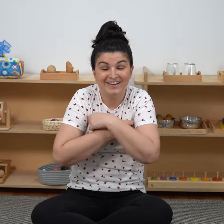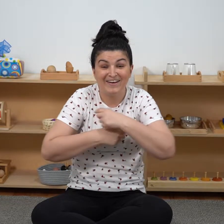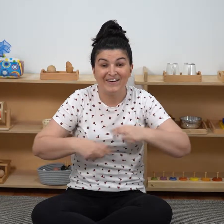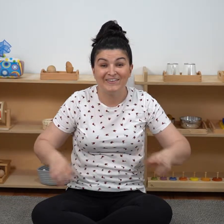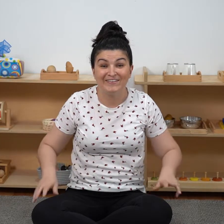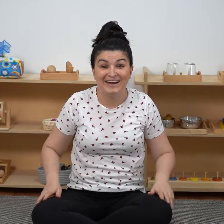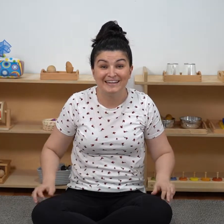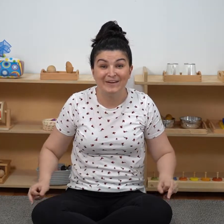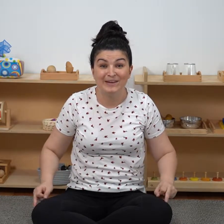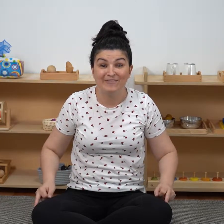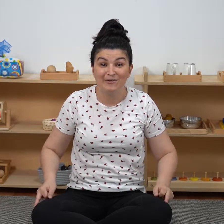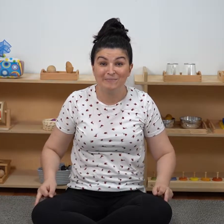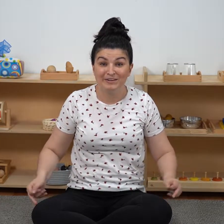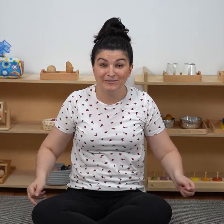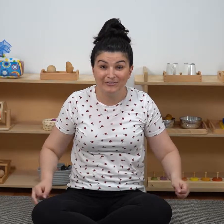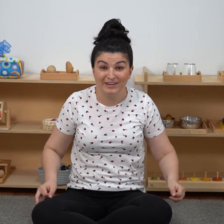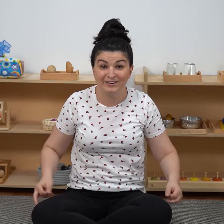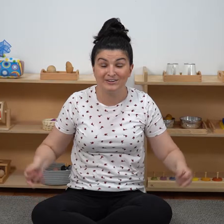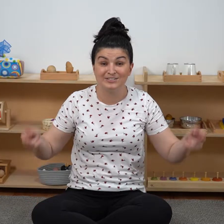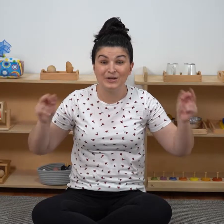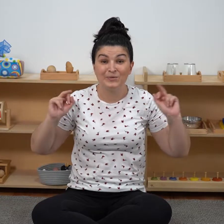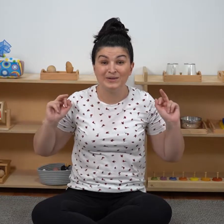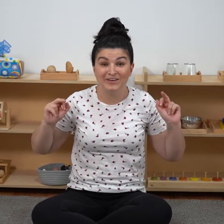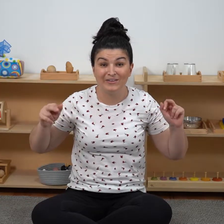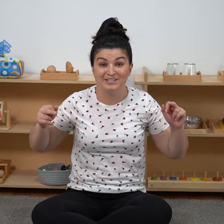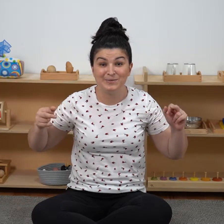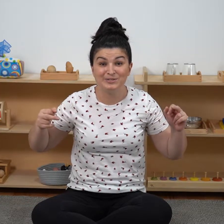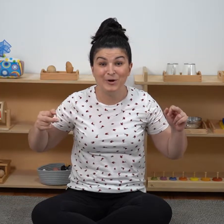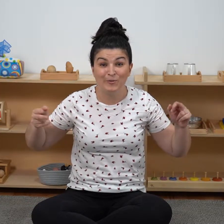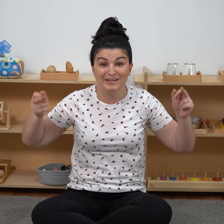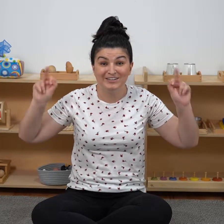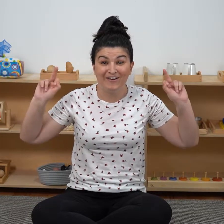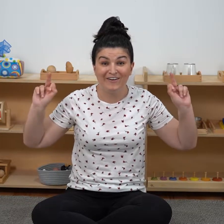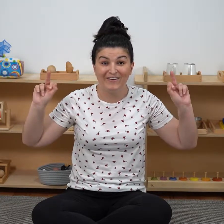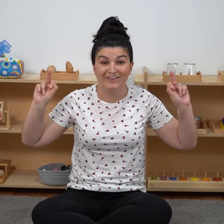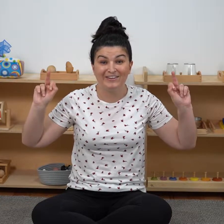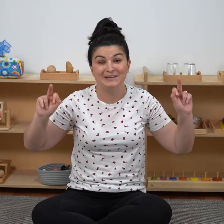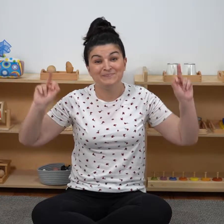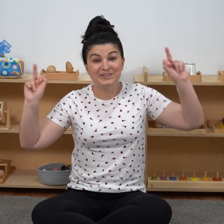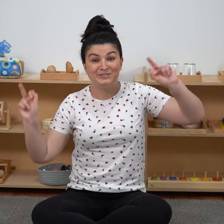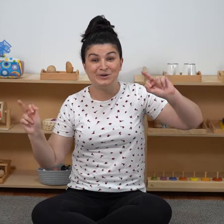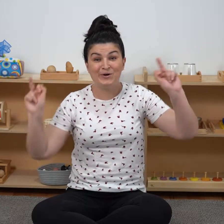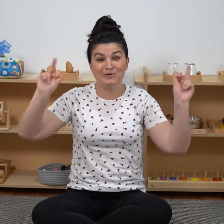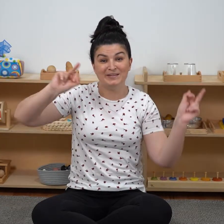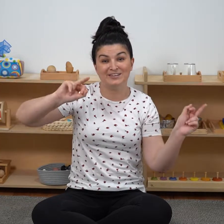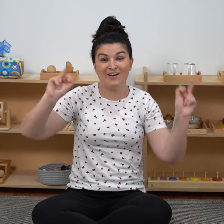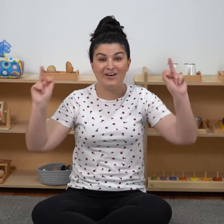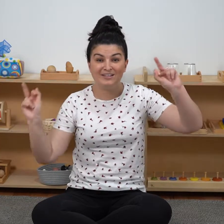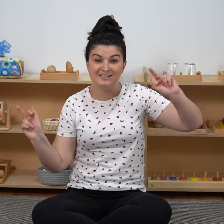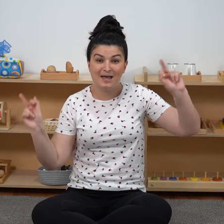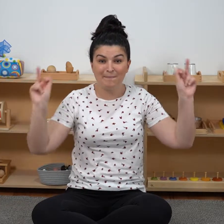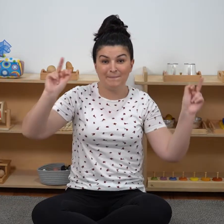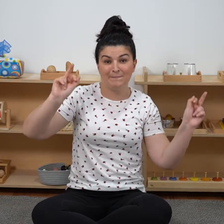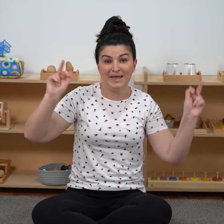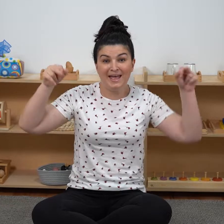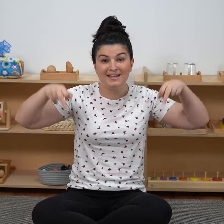Alright, now we have our middle fingers. We call this one Toby tall. Toby tall is up and